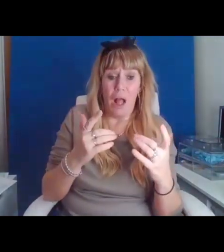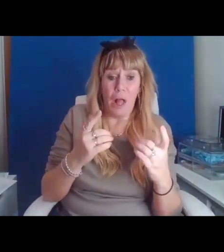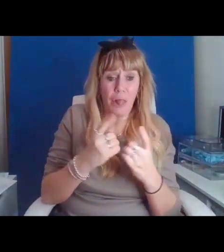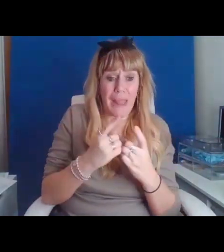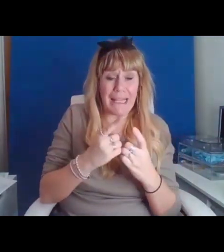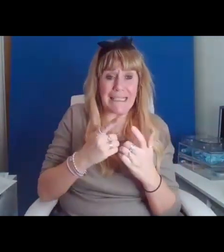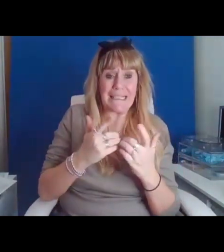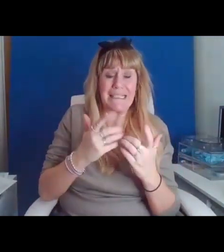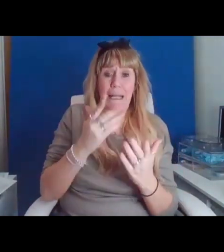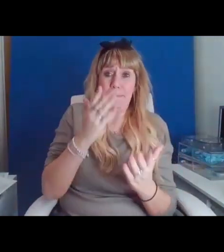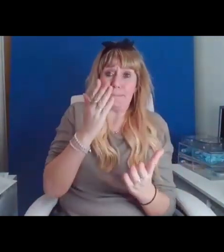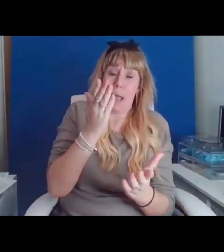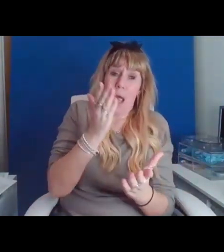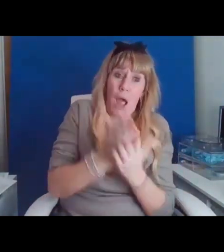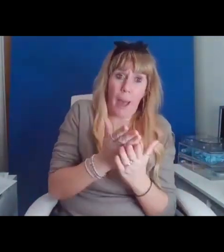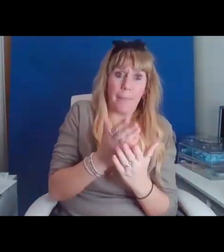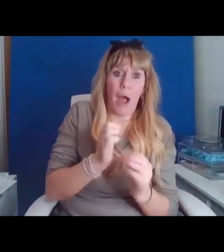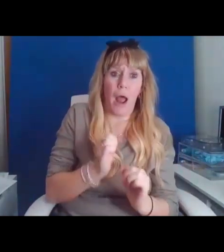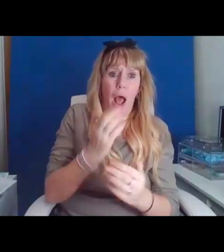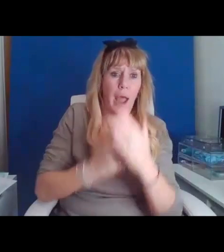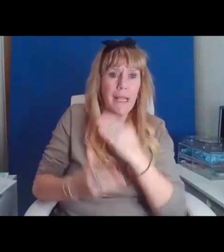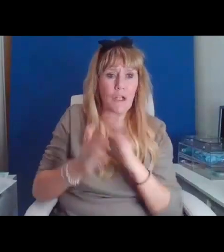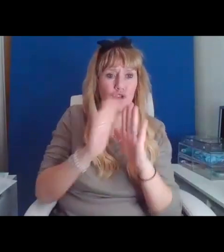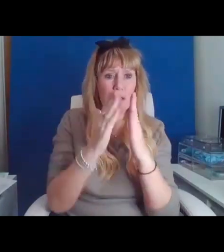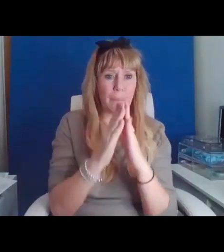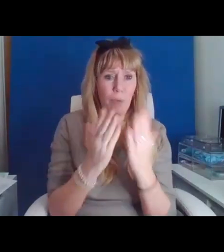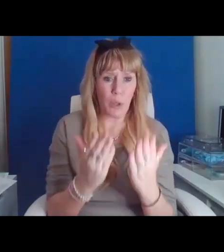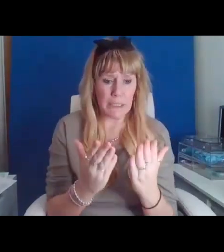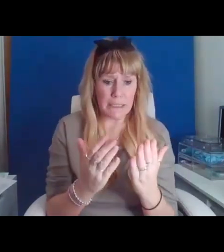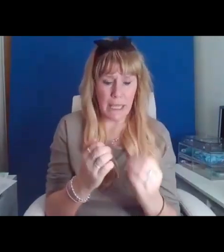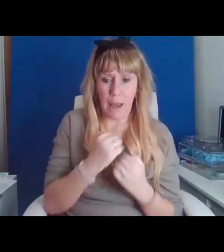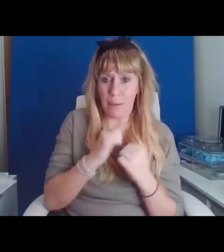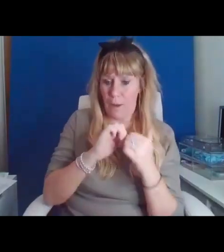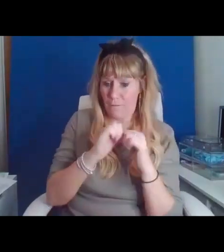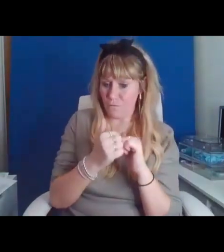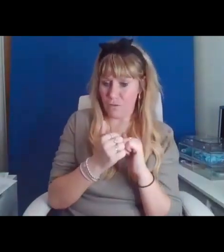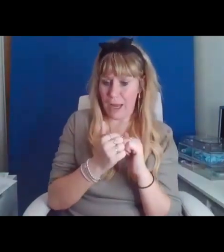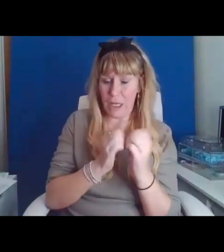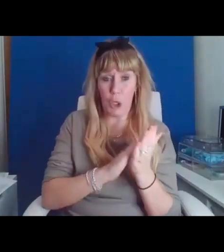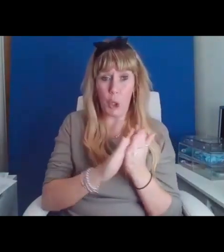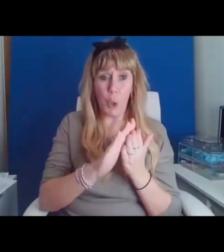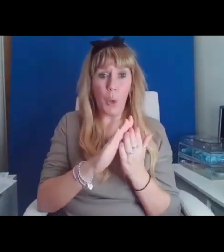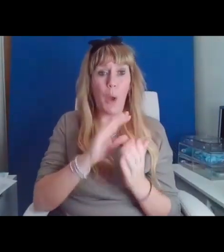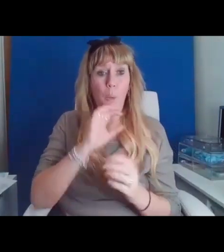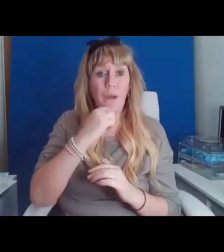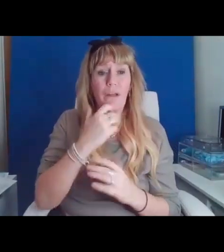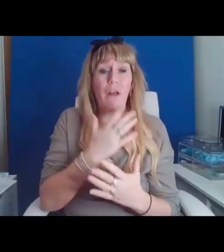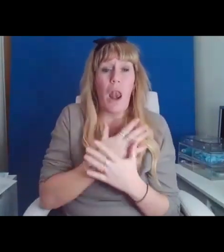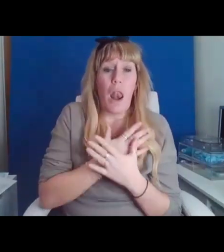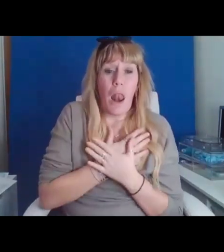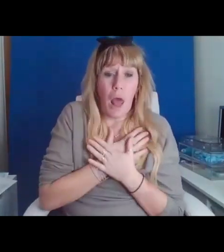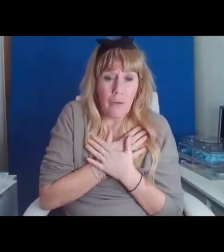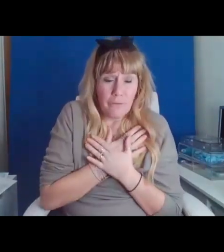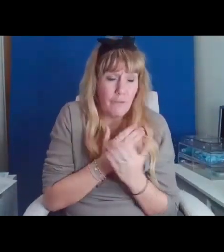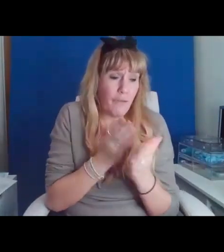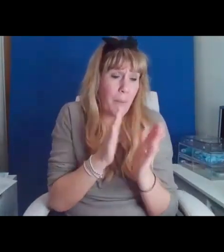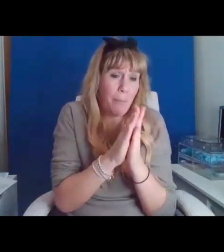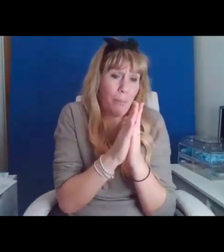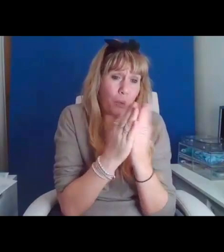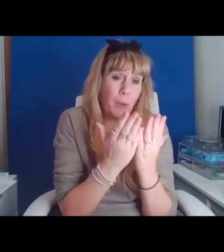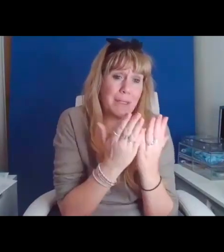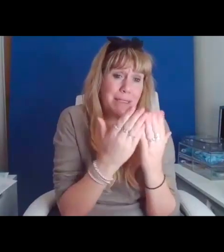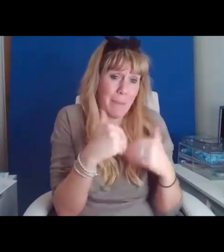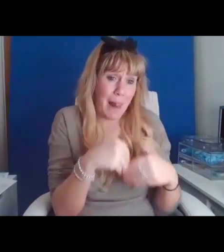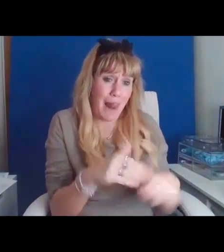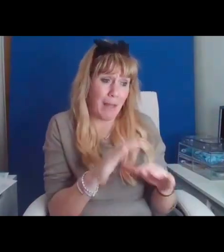history books. My friend Hugh would have loved to leave books behind, but his would have been filled with communist